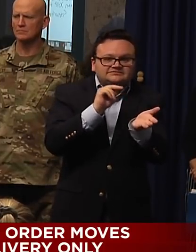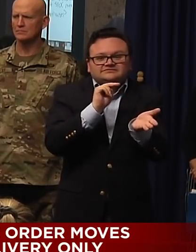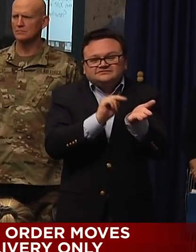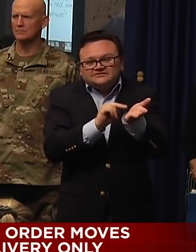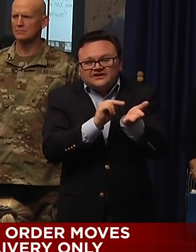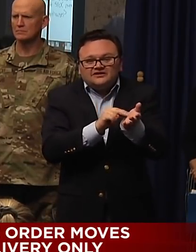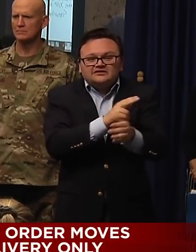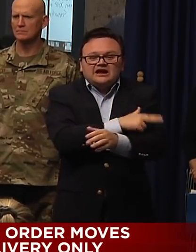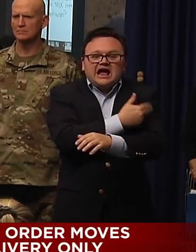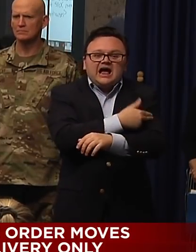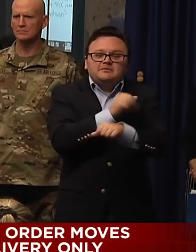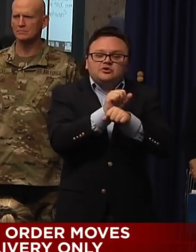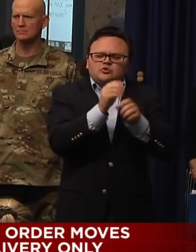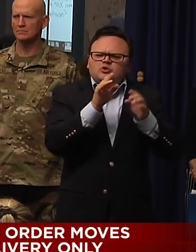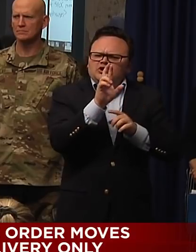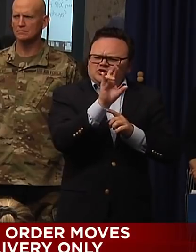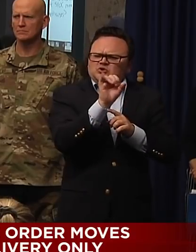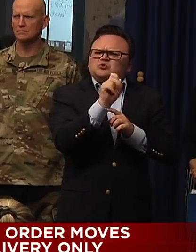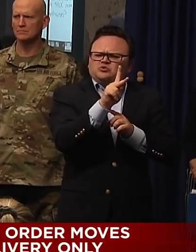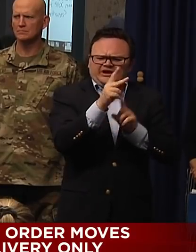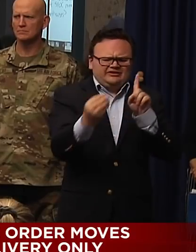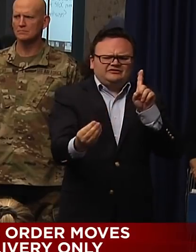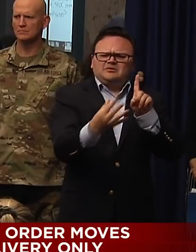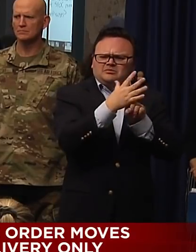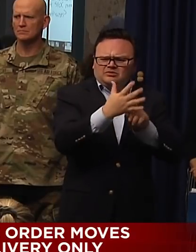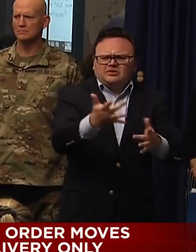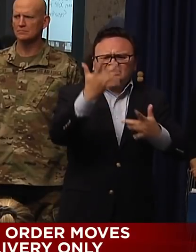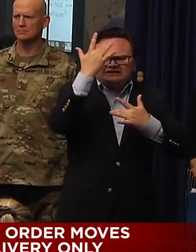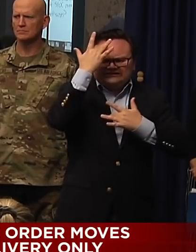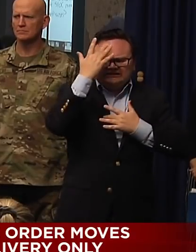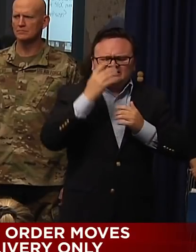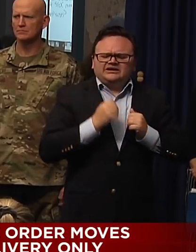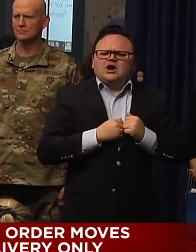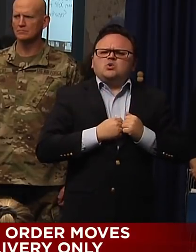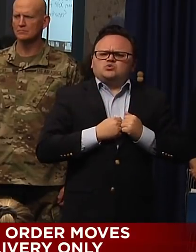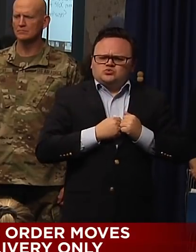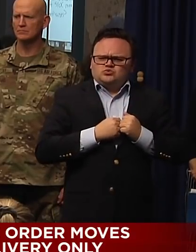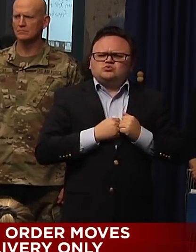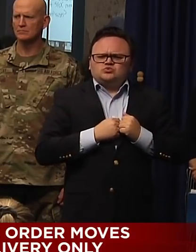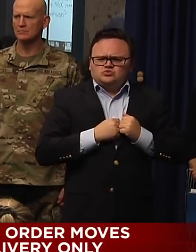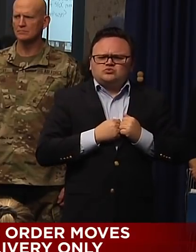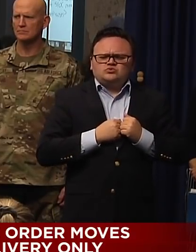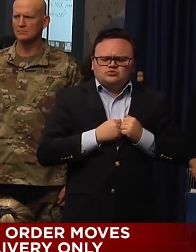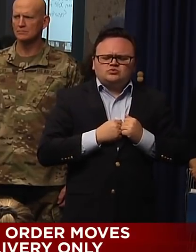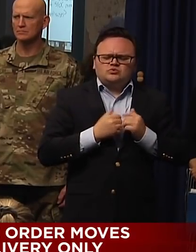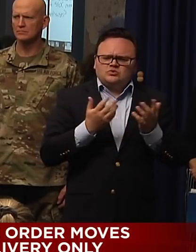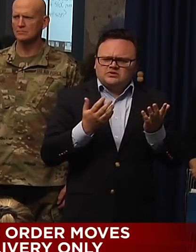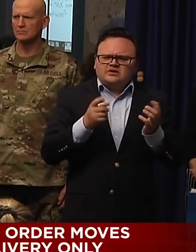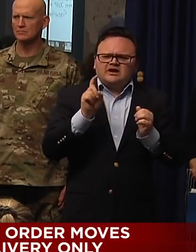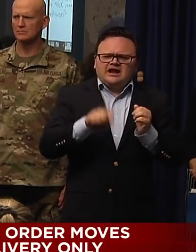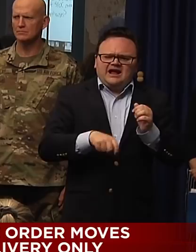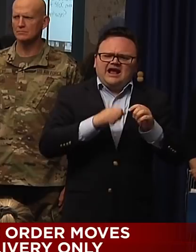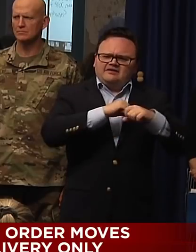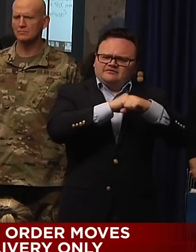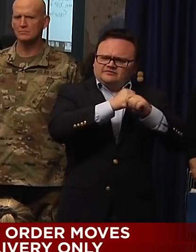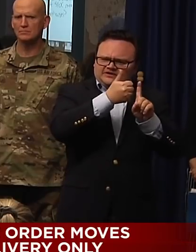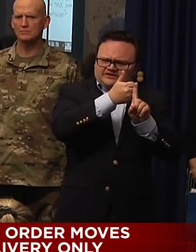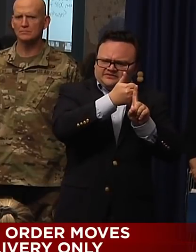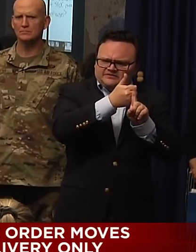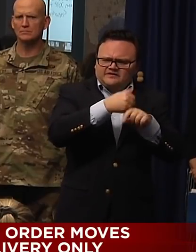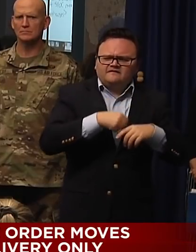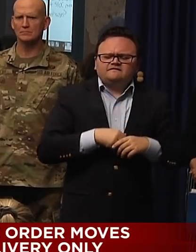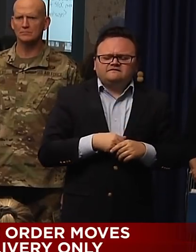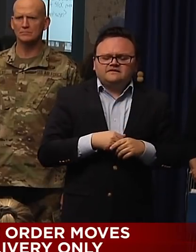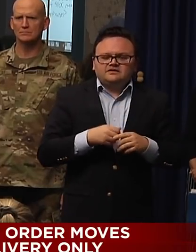you know, that's not an easy feeling. mean, some of the other things they could be exposed to, you know, they know about it and they can kind of treat.